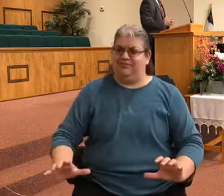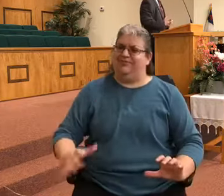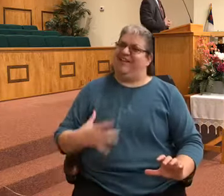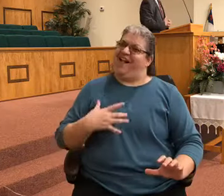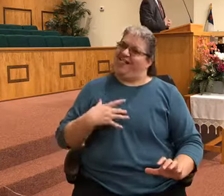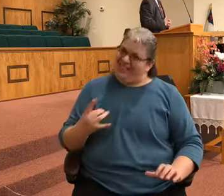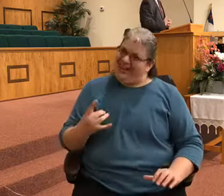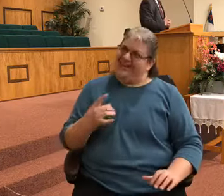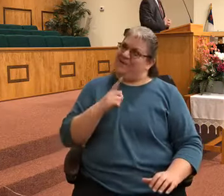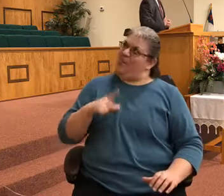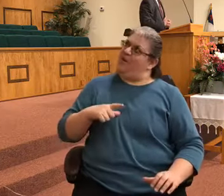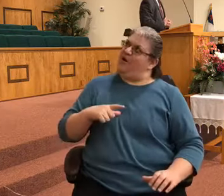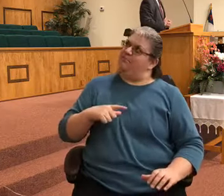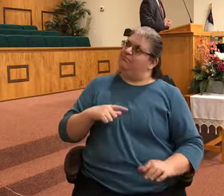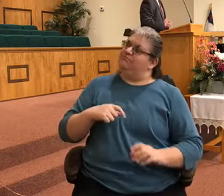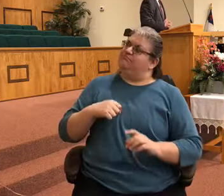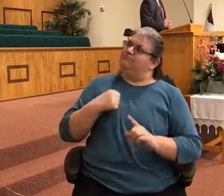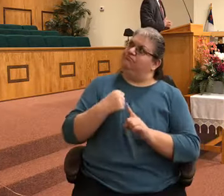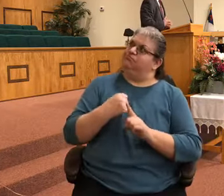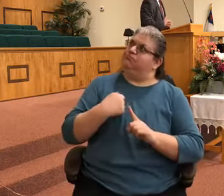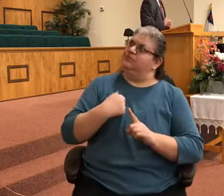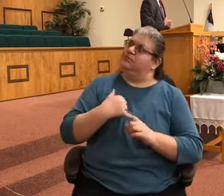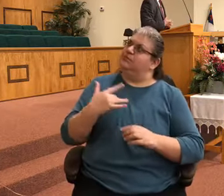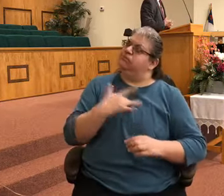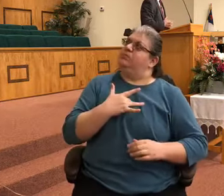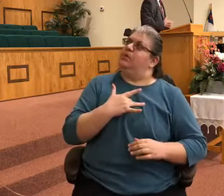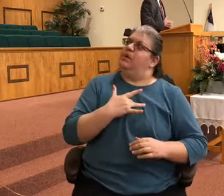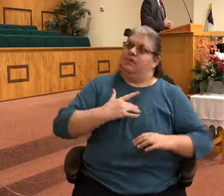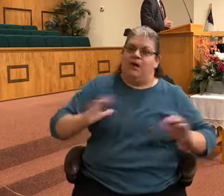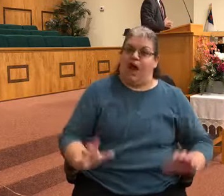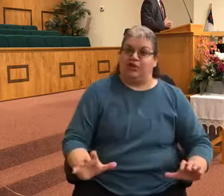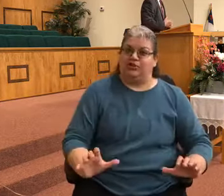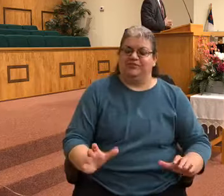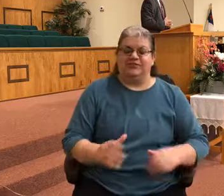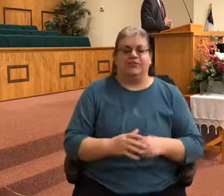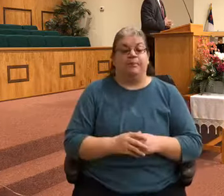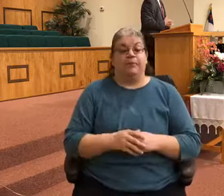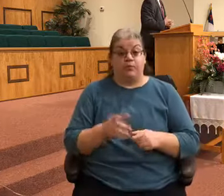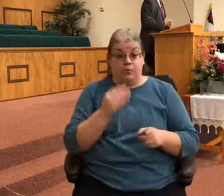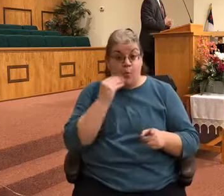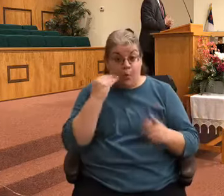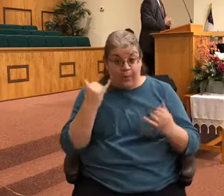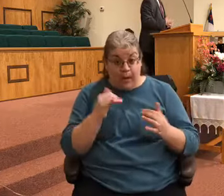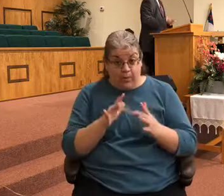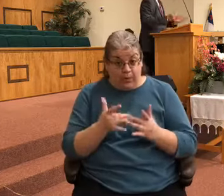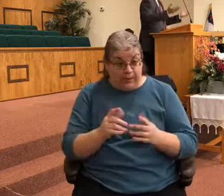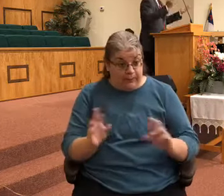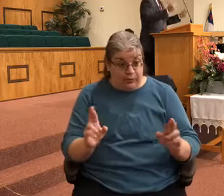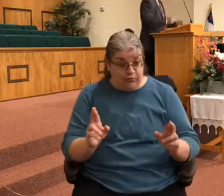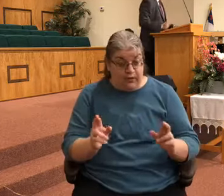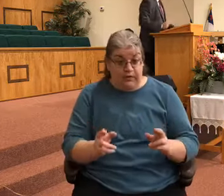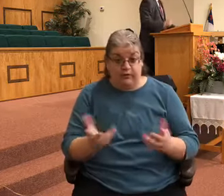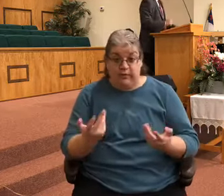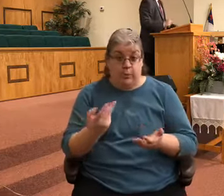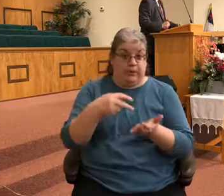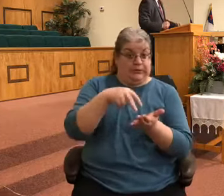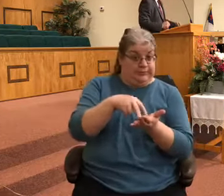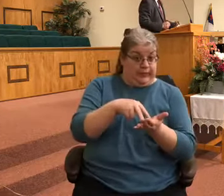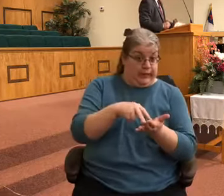that, okay? So if you're at home and you have your Bible in your hand and you're able to stand, if you want to stand with us for the reading of God's